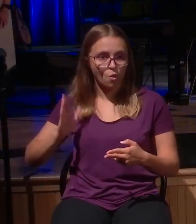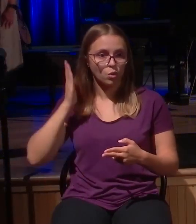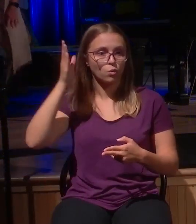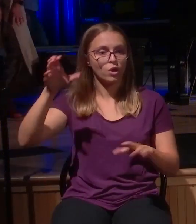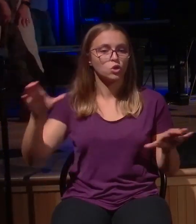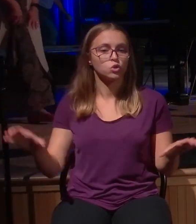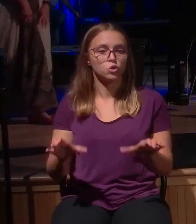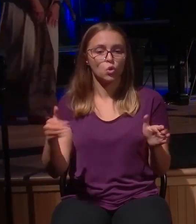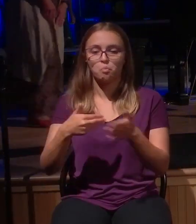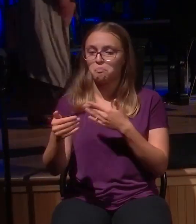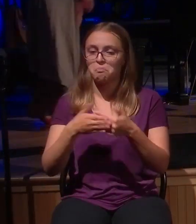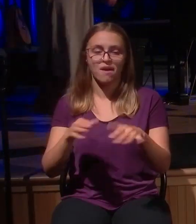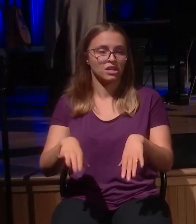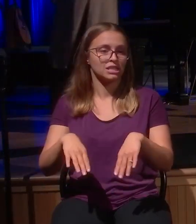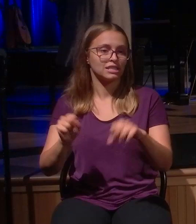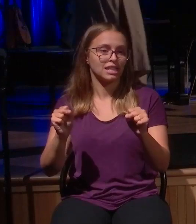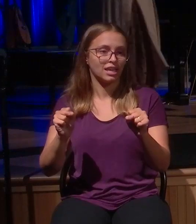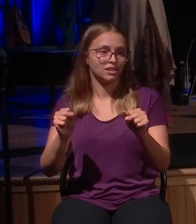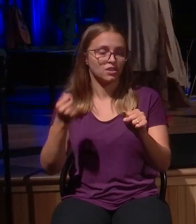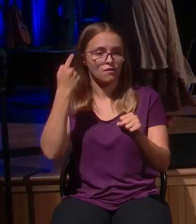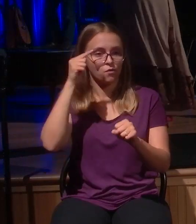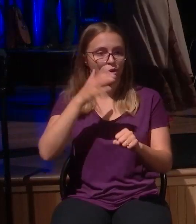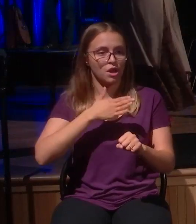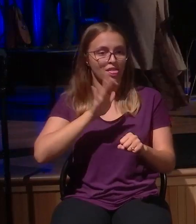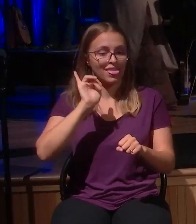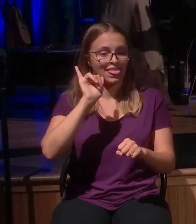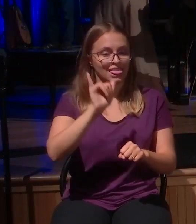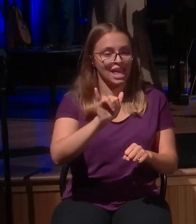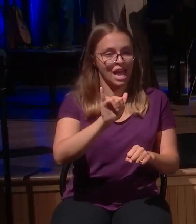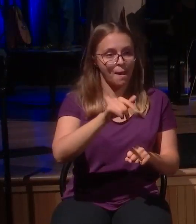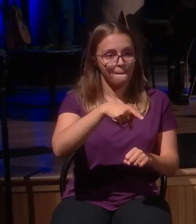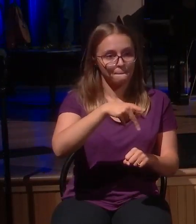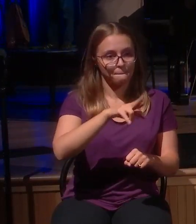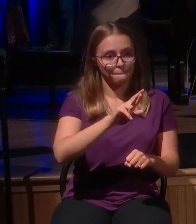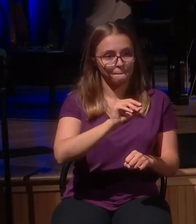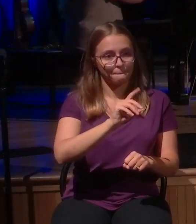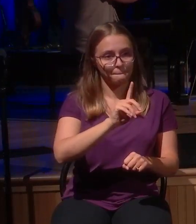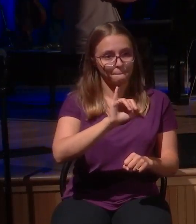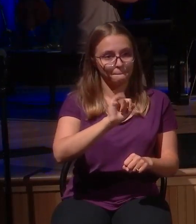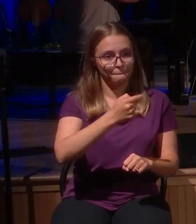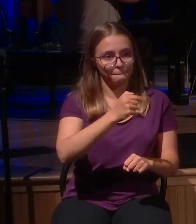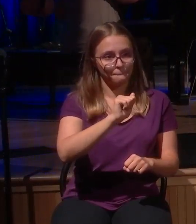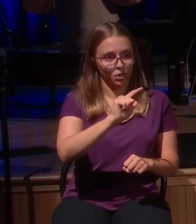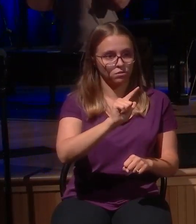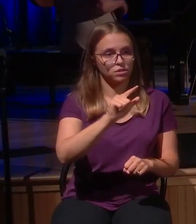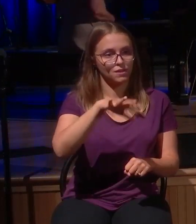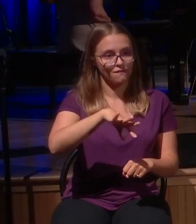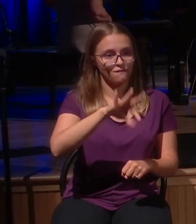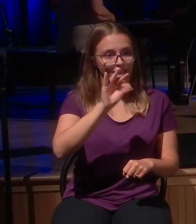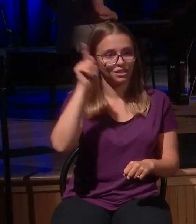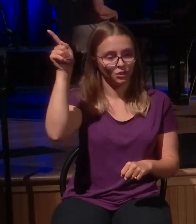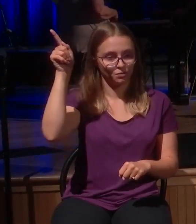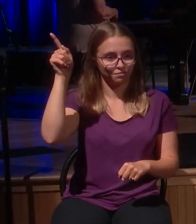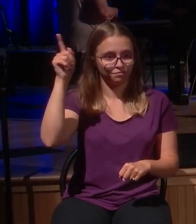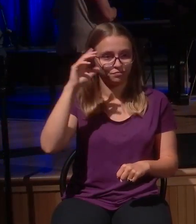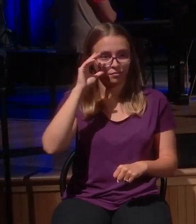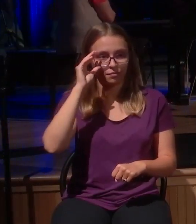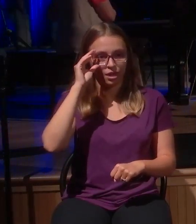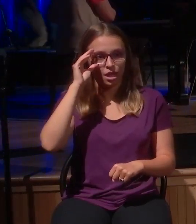Would you bow your heads and pray? Father, we commit to you now this time. Thank you for saving us. Thank you for going after us.